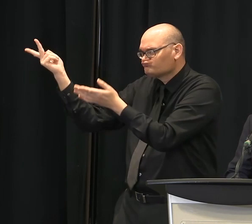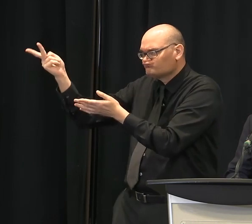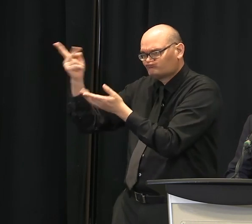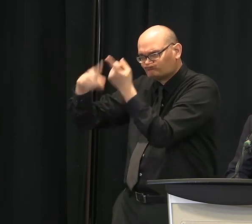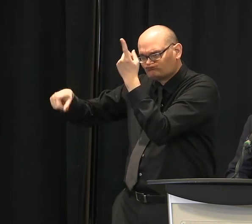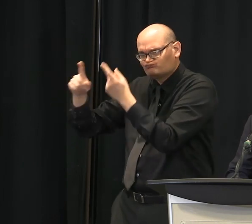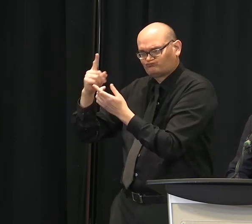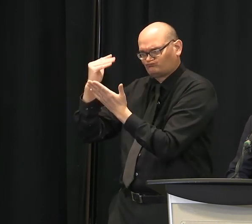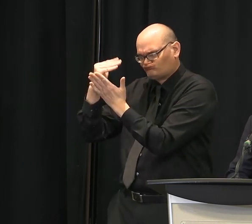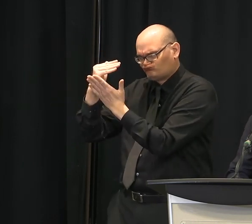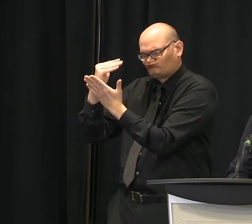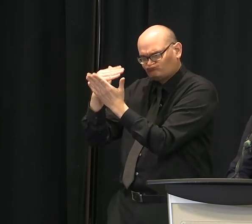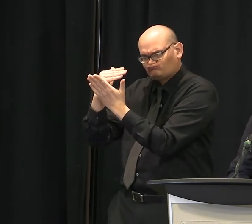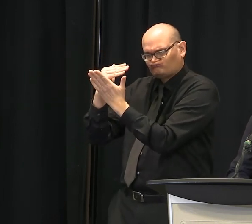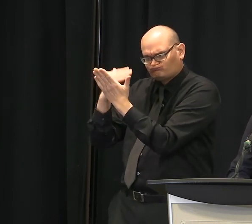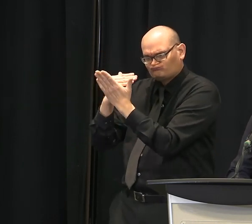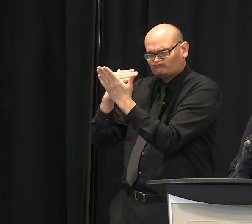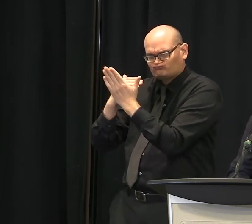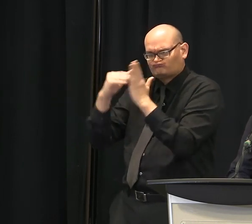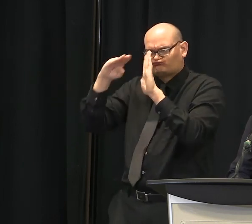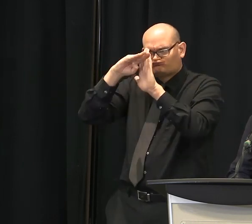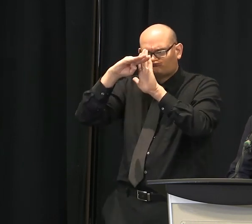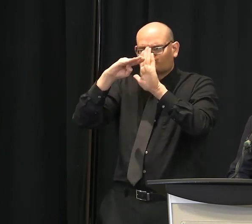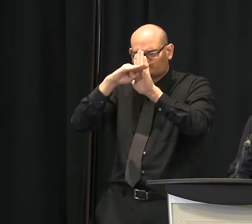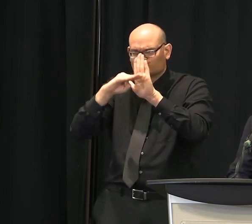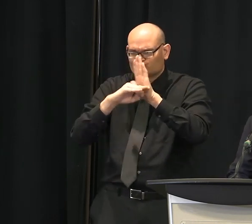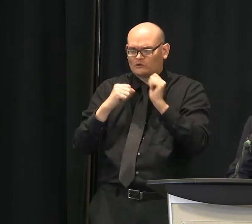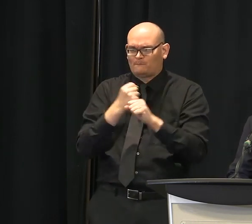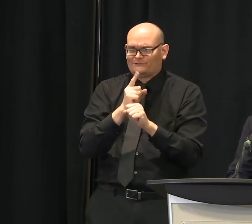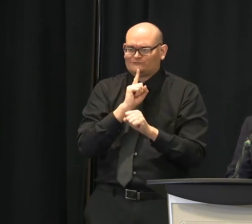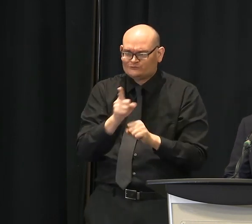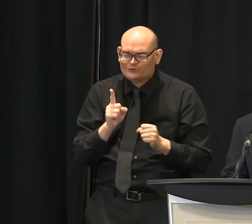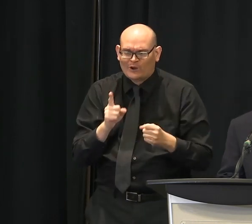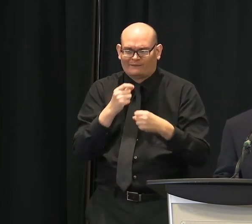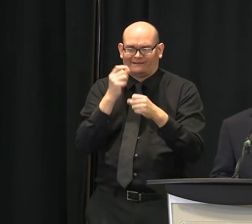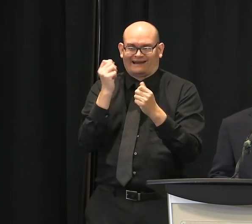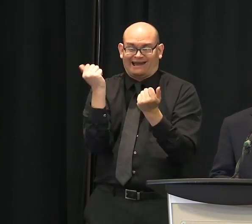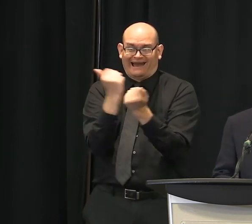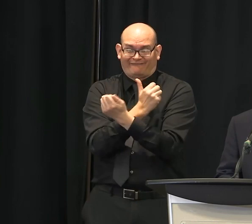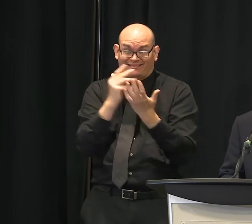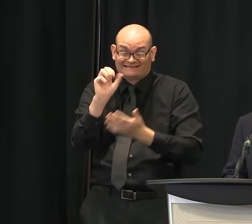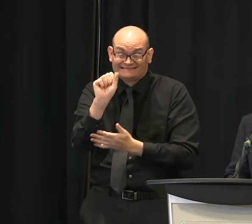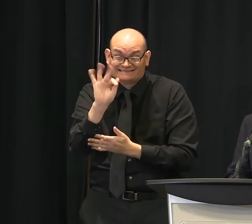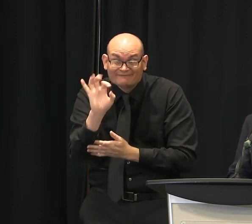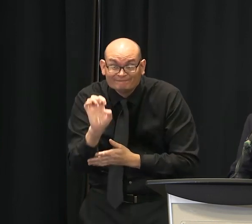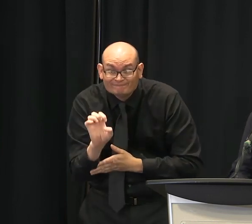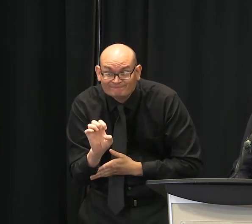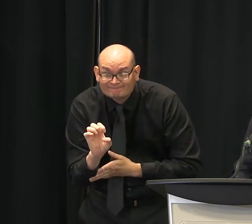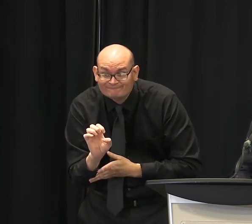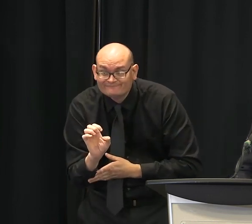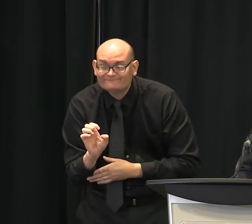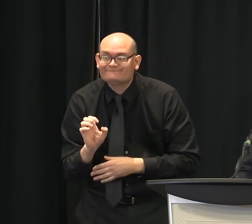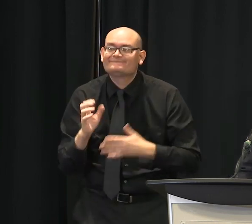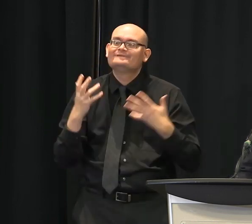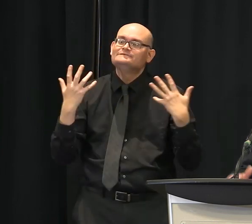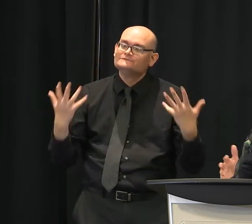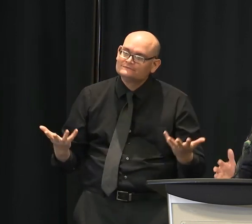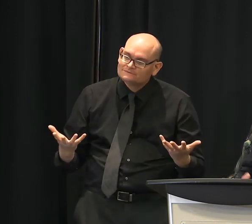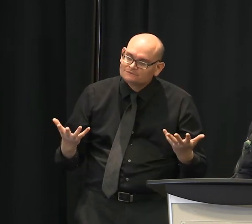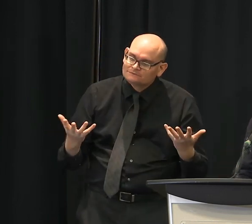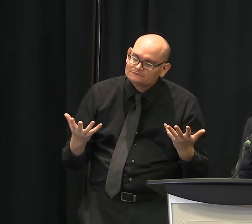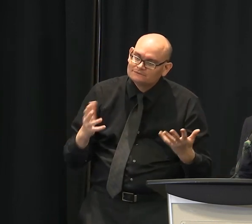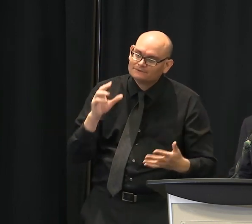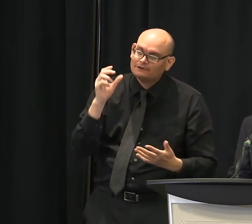of protocols and all, the answer is yes, we have played a role and continue to talk to our partners in the hospital systems about help